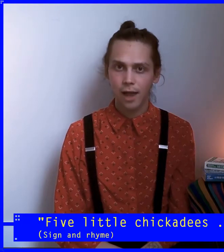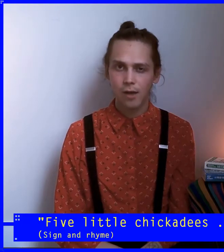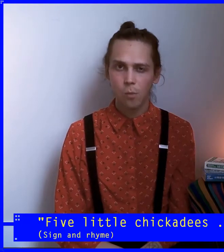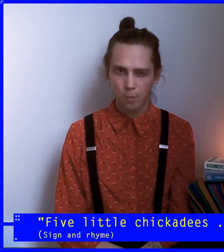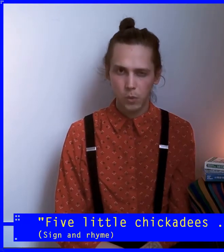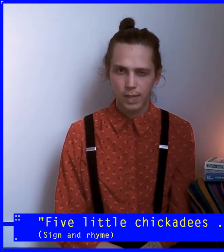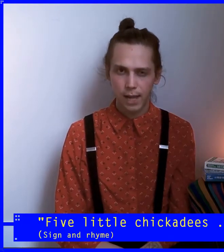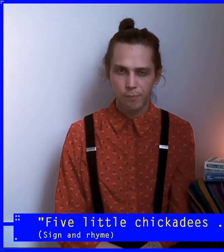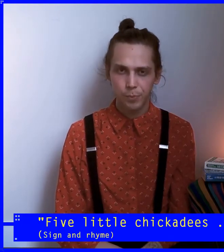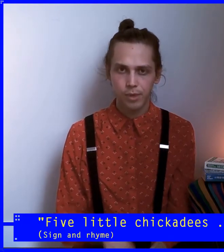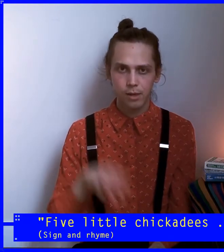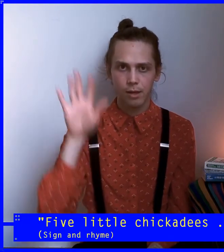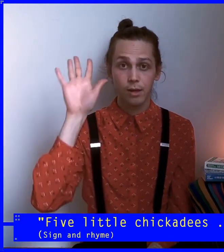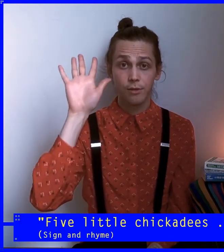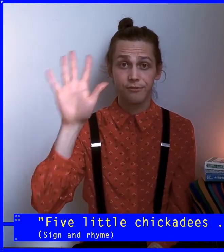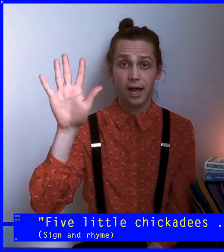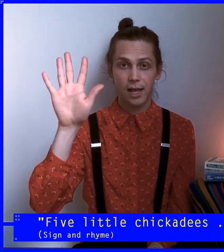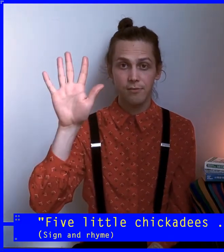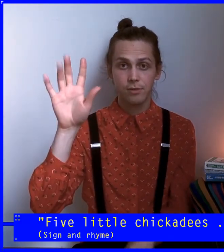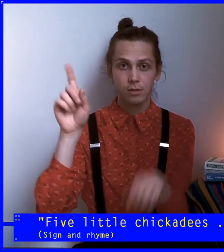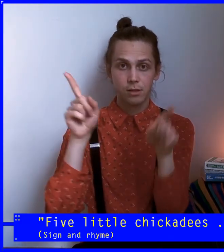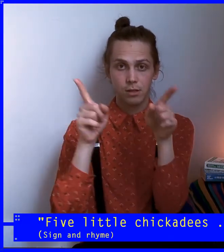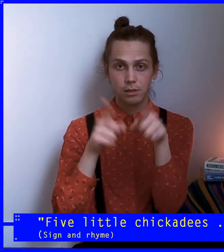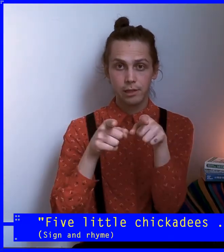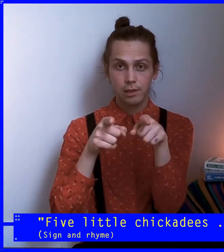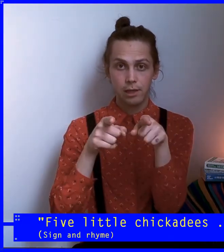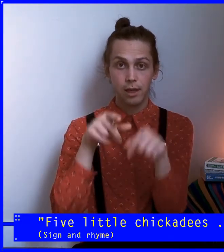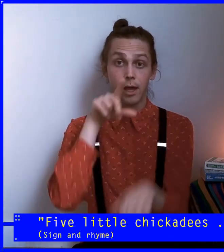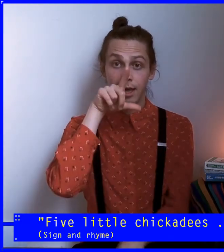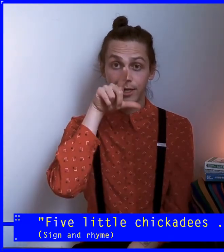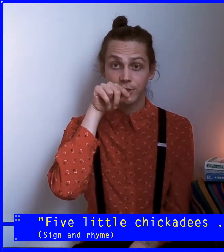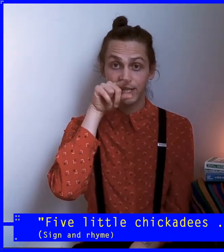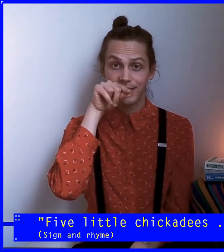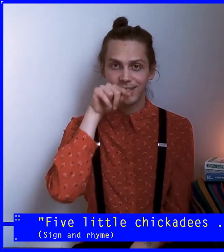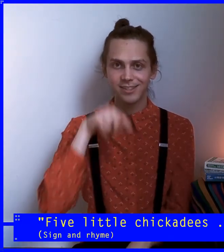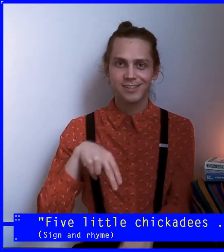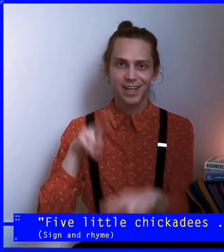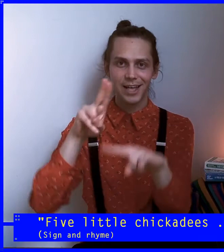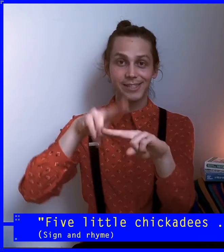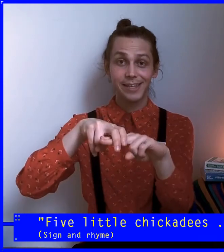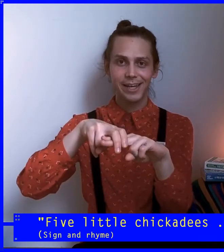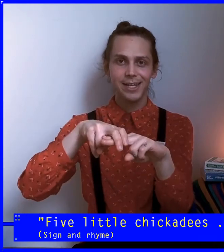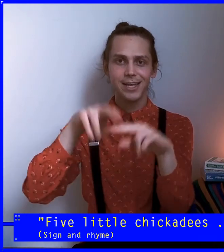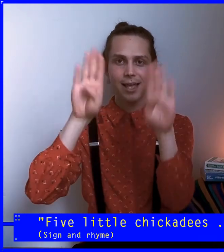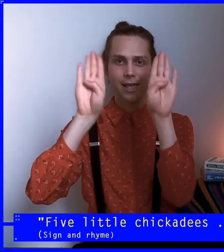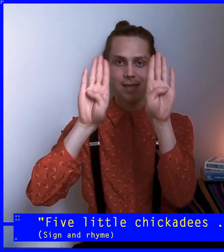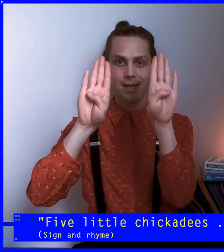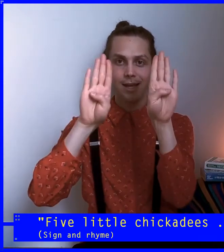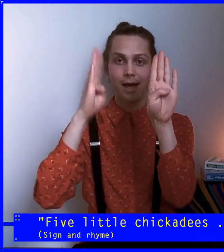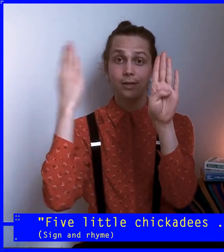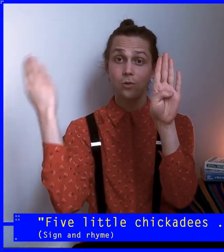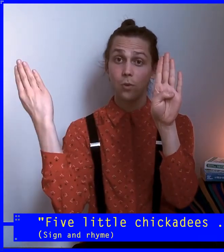it one more time. Five little chickadees sitting in a door.